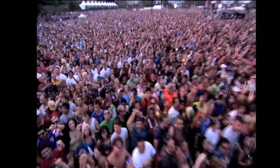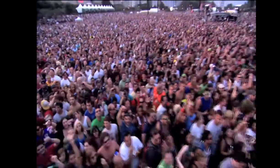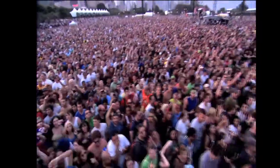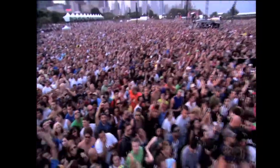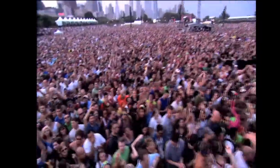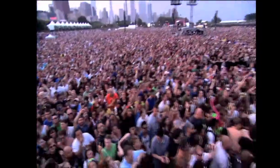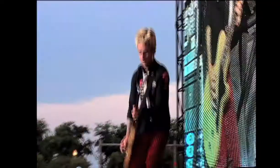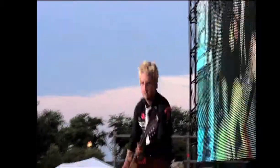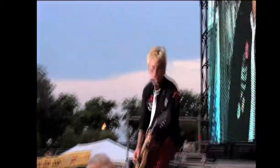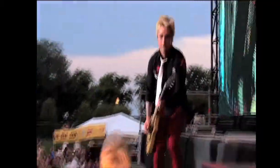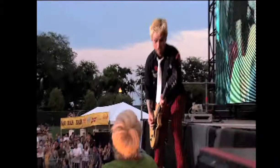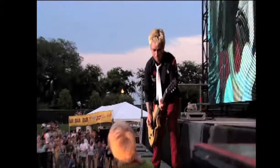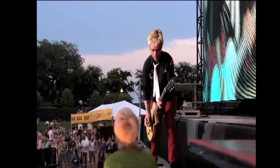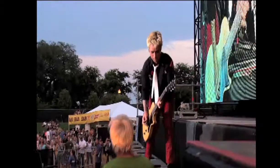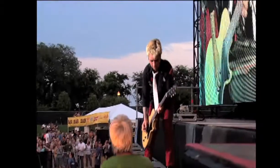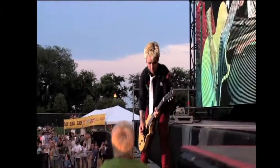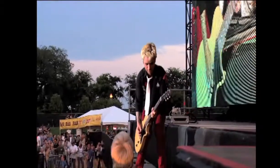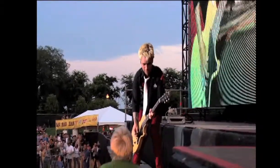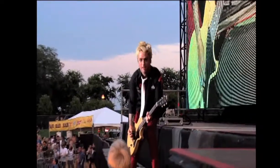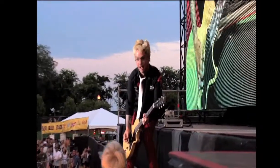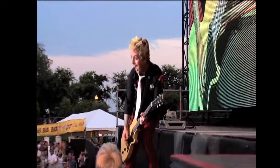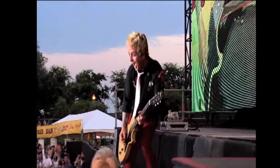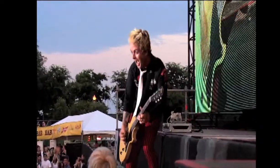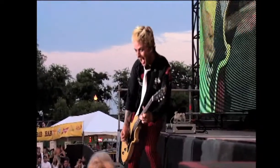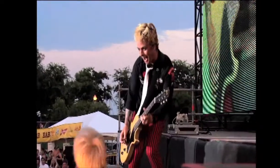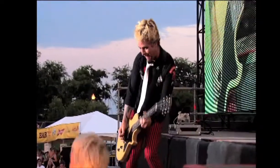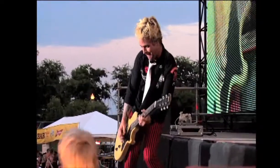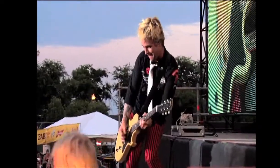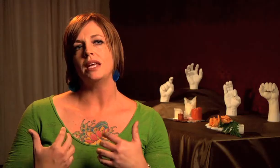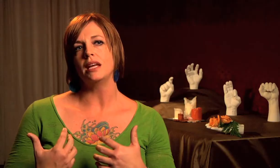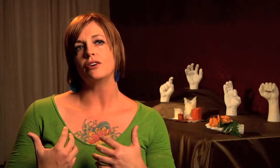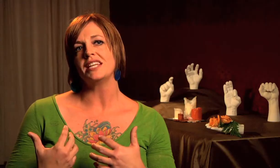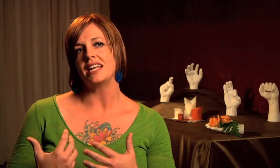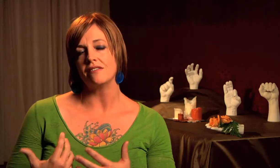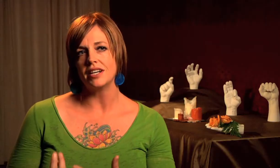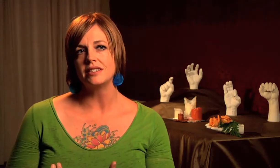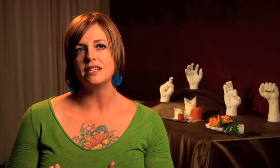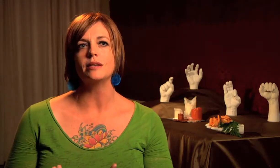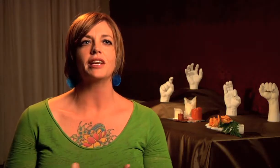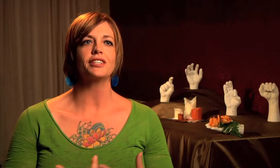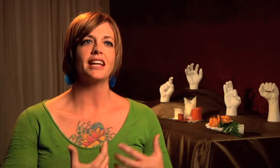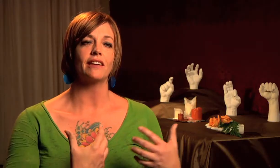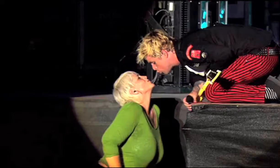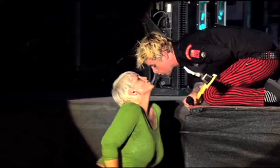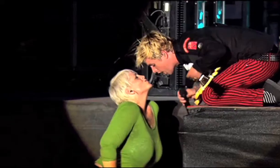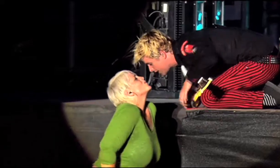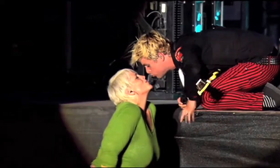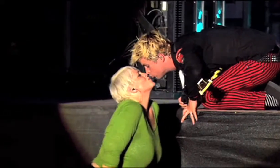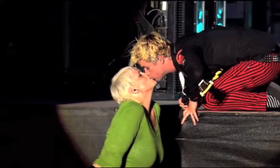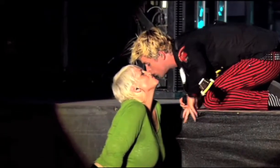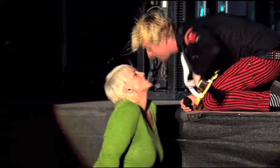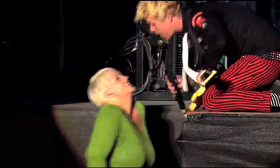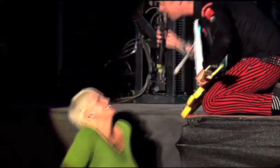Really good entertainers will notice that there's something there, but they also notice that to be entertaining of us is to be entertaining of the whole